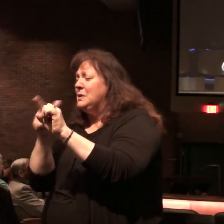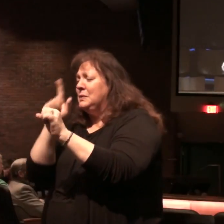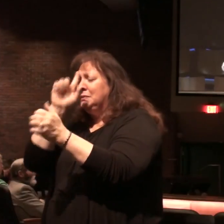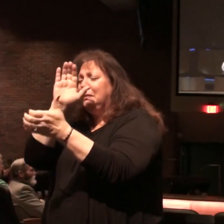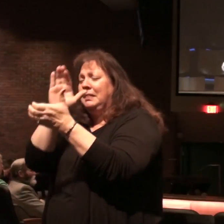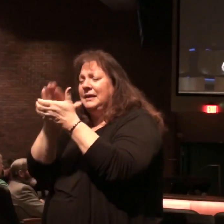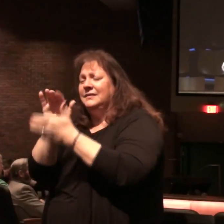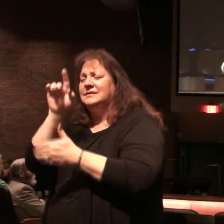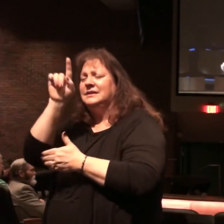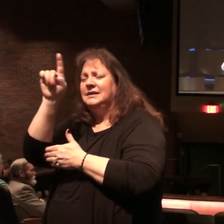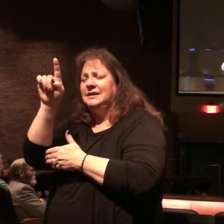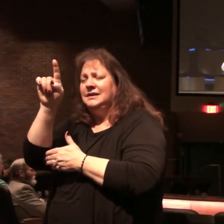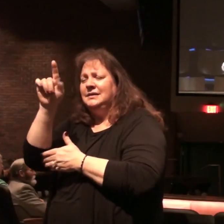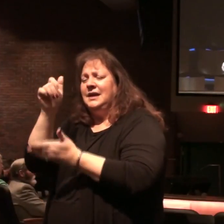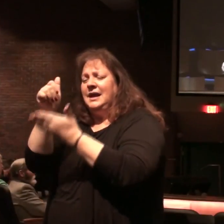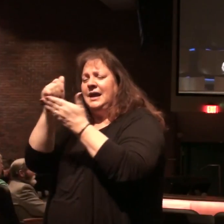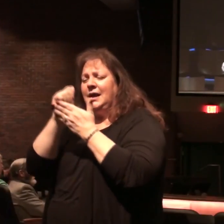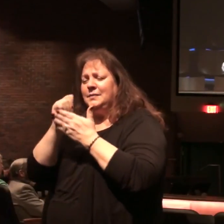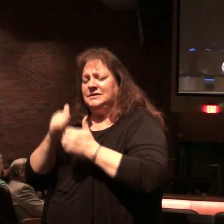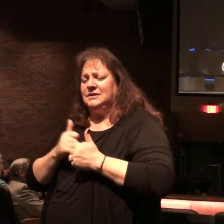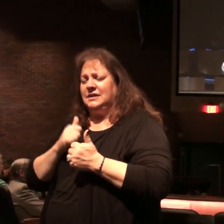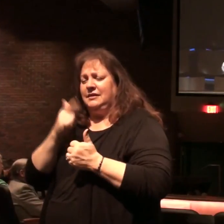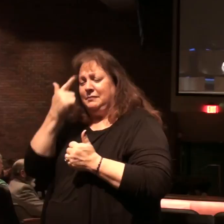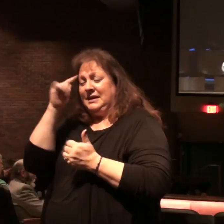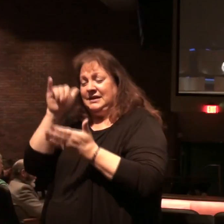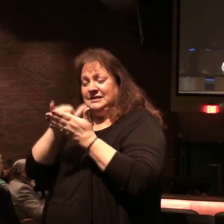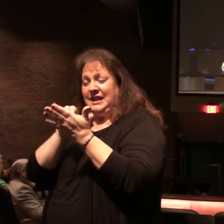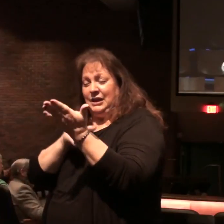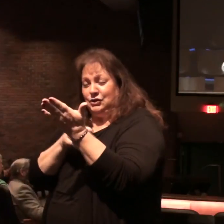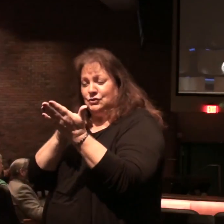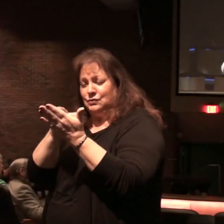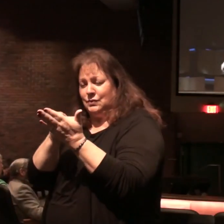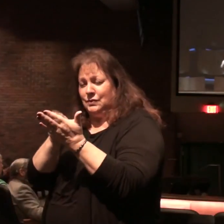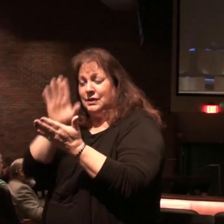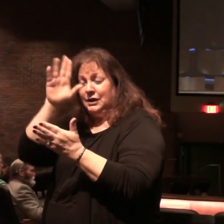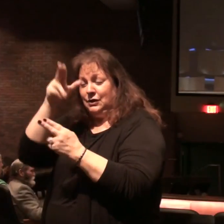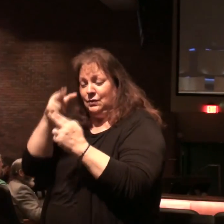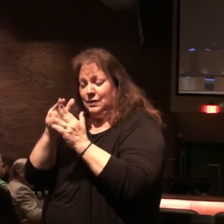in Him. May we live in light of these truths and pray in Christ's name. Amen.